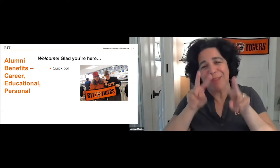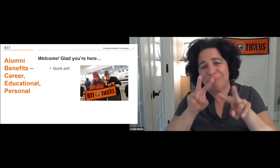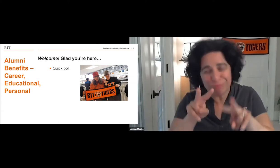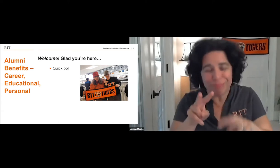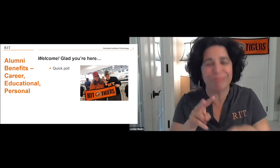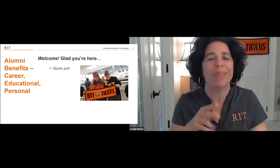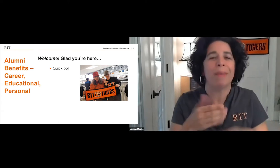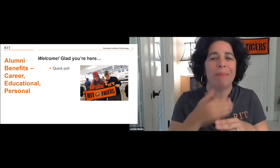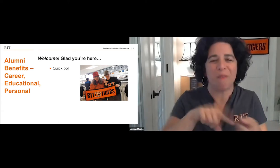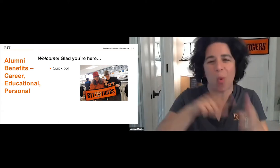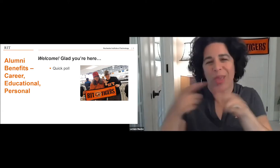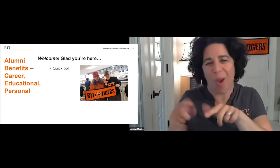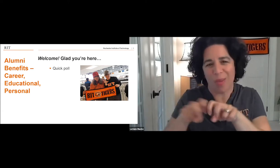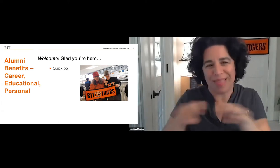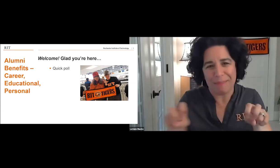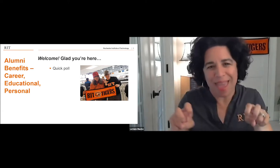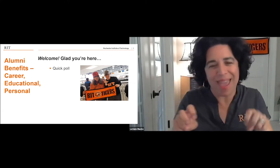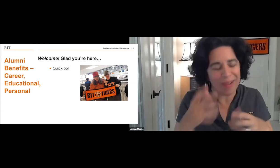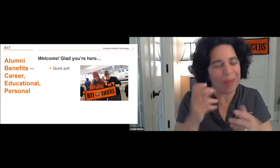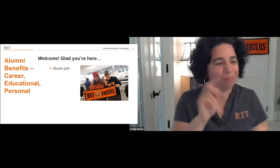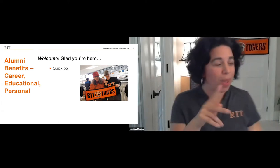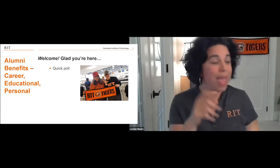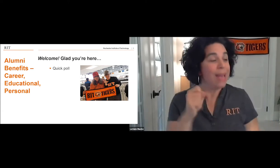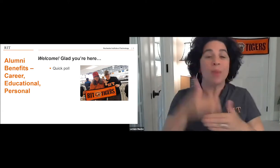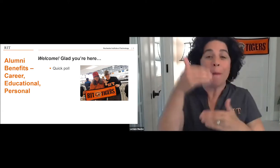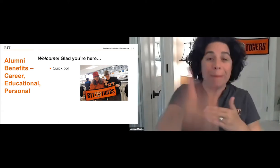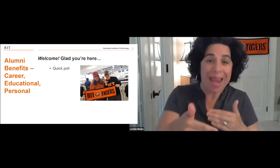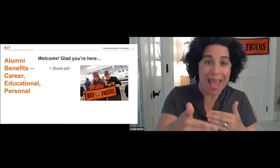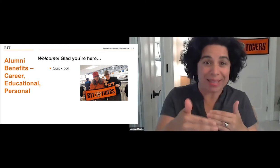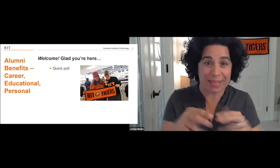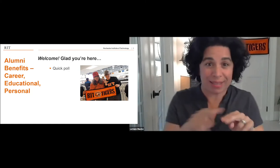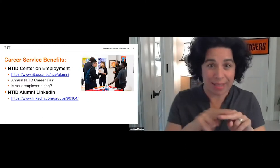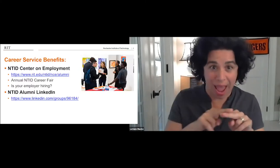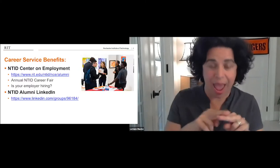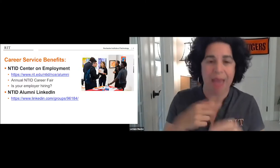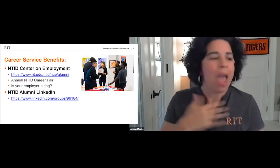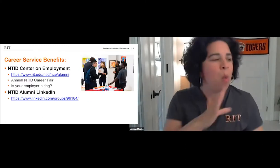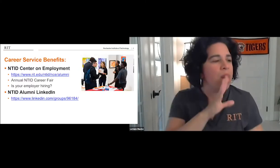part and if so, just sit back and watch and then soon enough, we'll hand it over to the panelists.